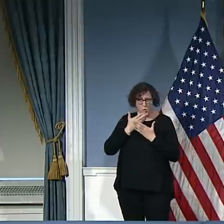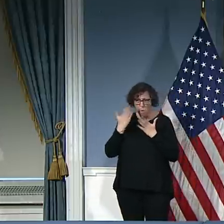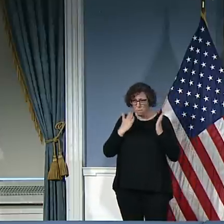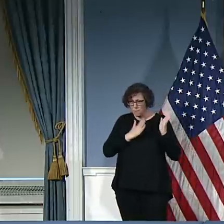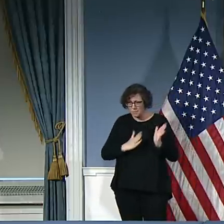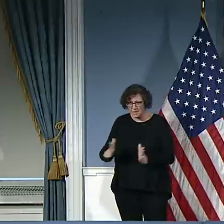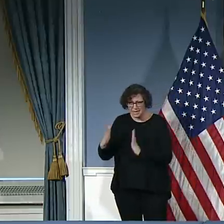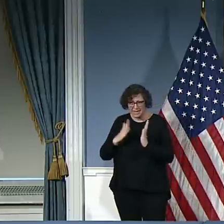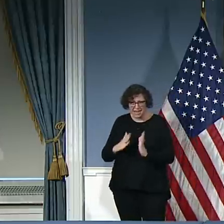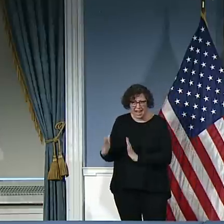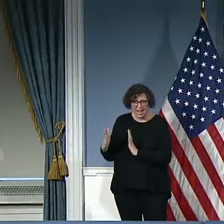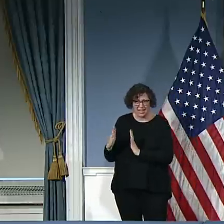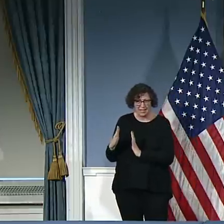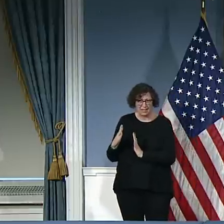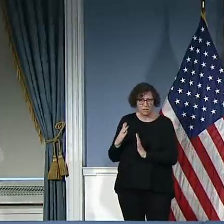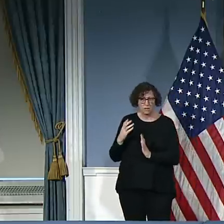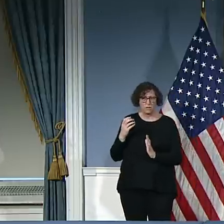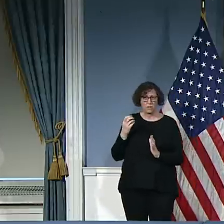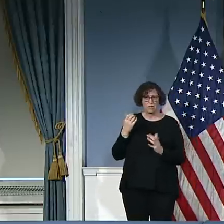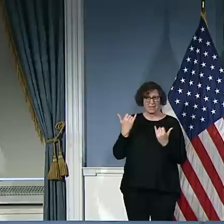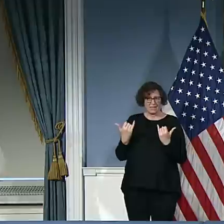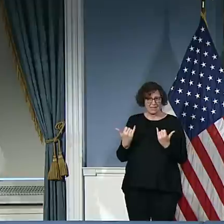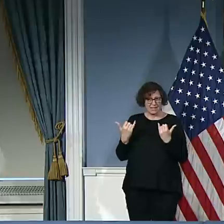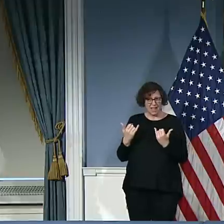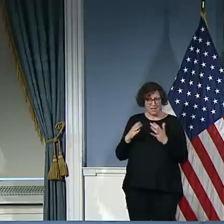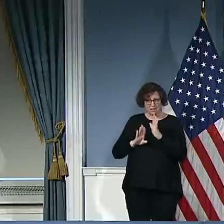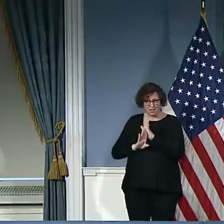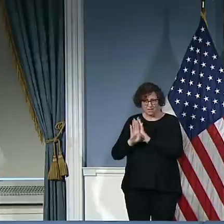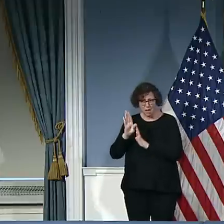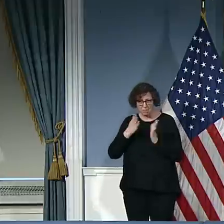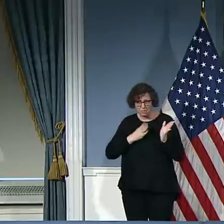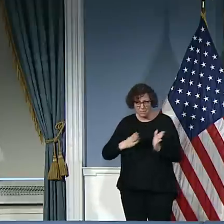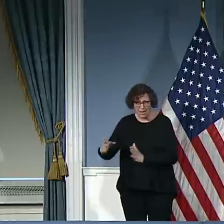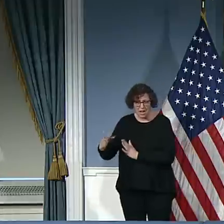such a plan? And if yes, who gets priority and who doesn't?